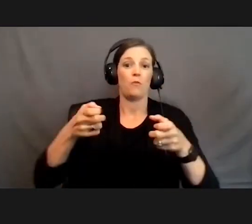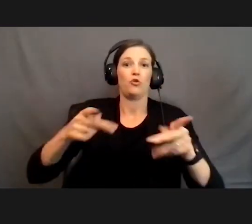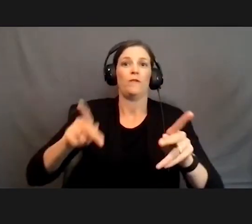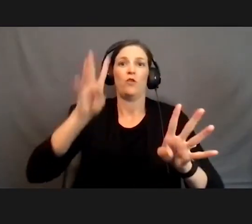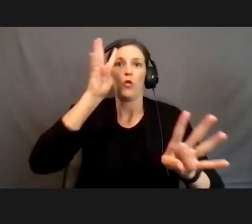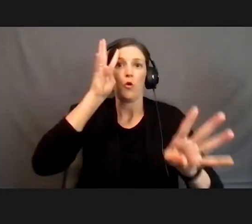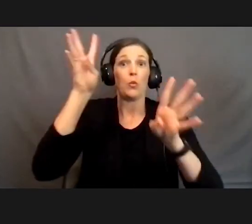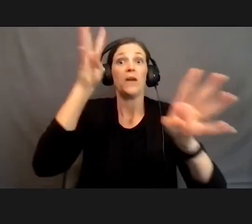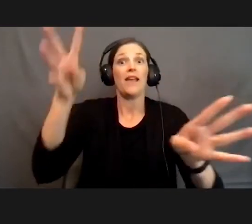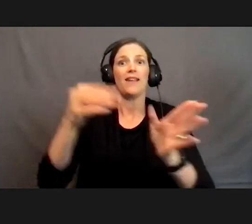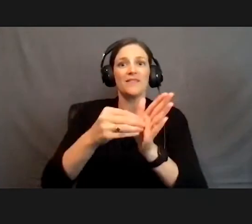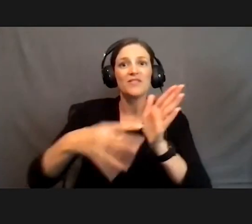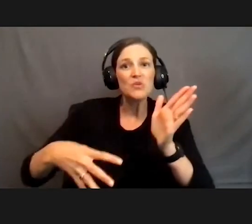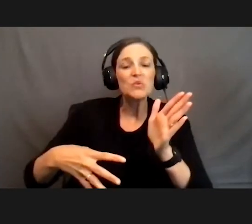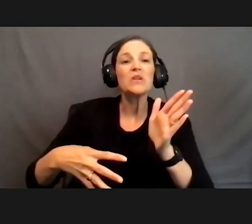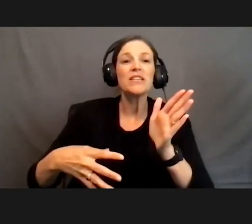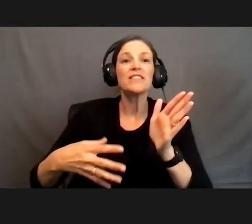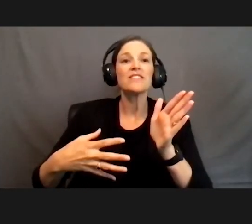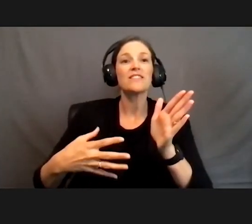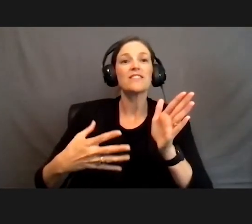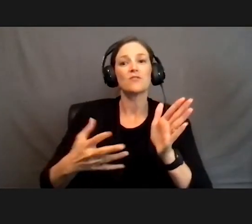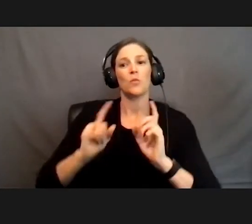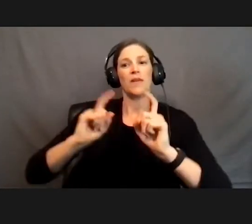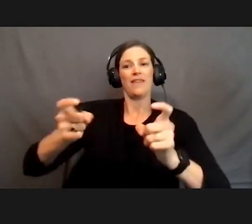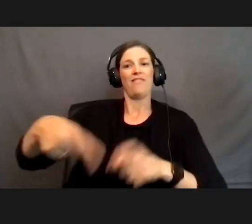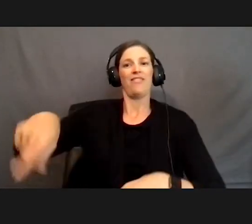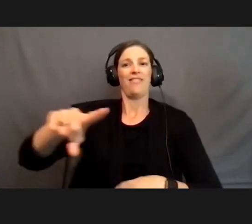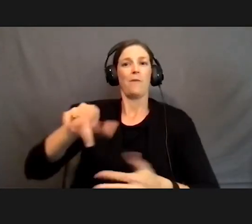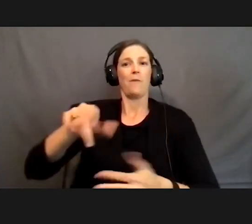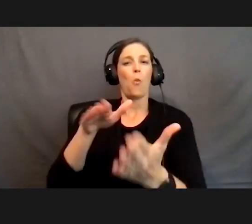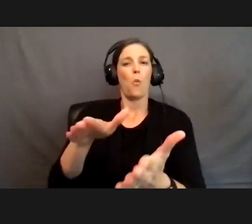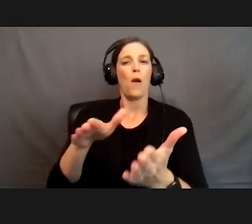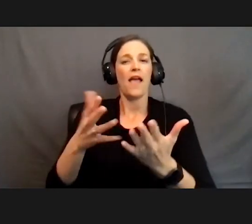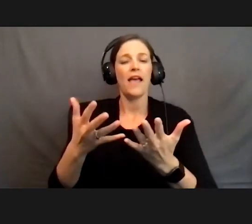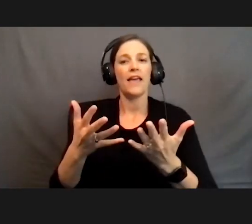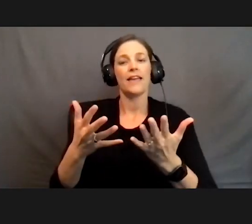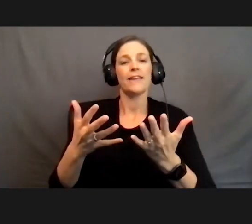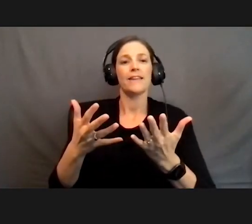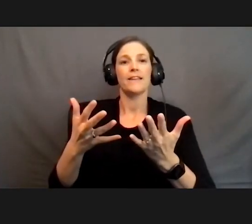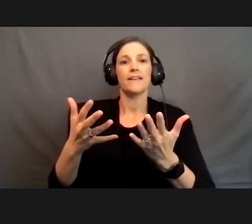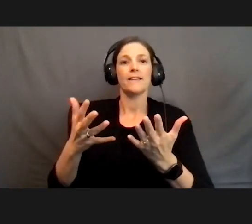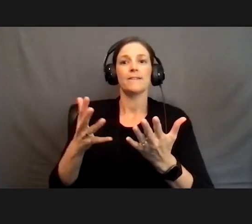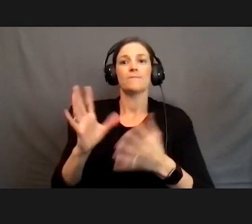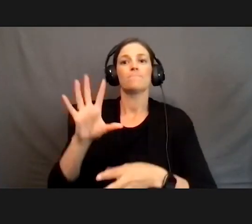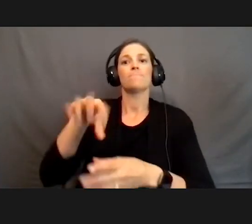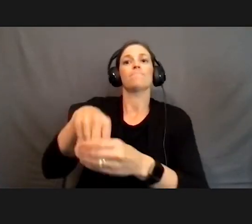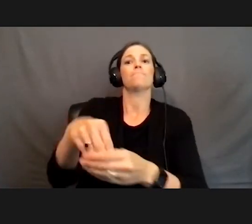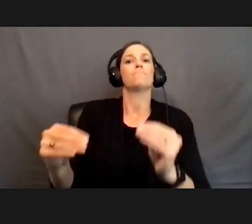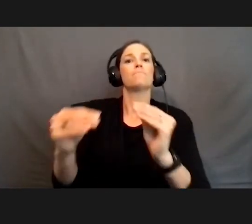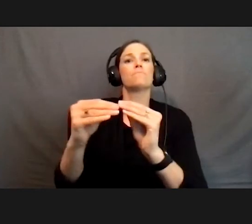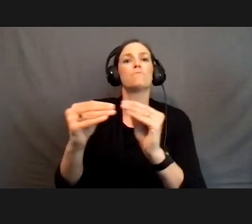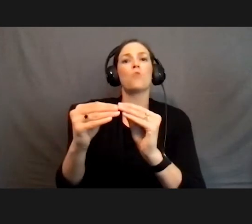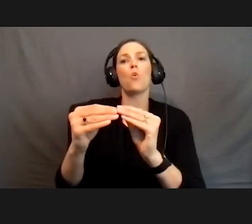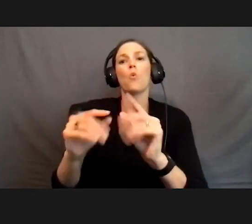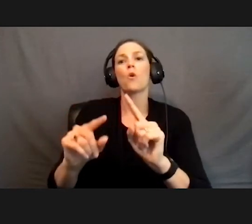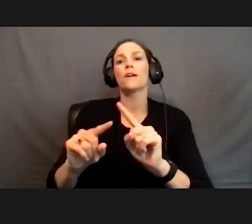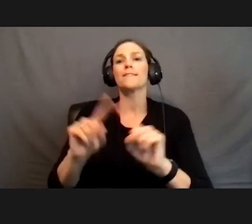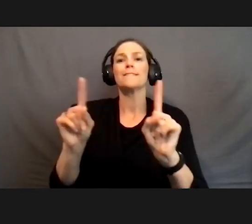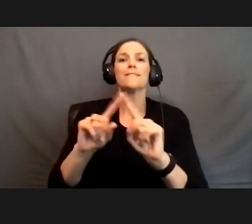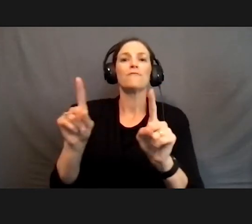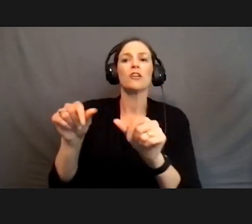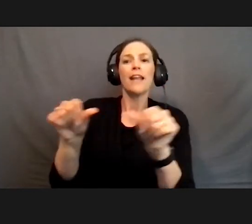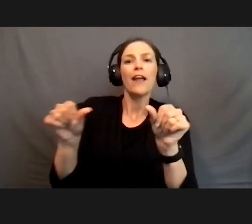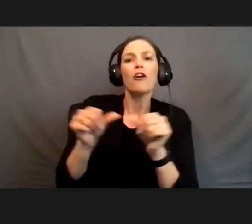students to give them a venue into more tech like different venues of